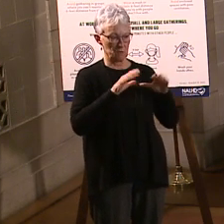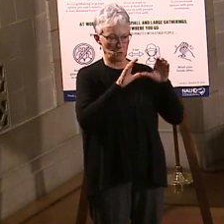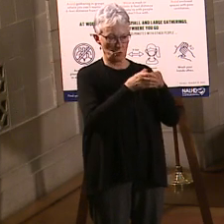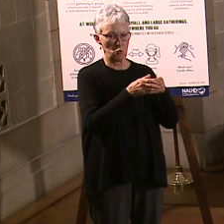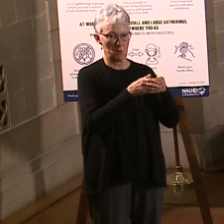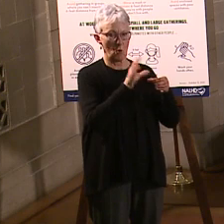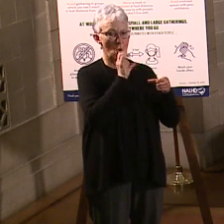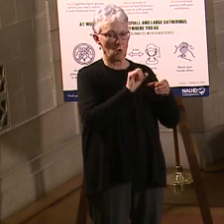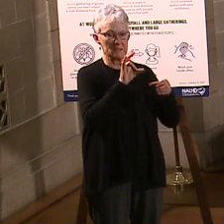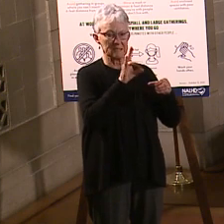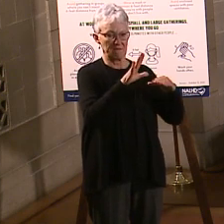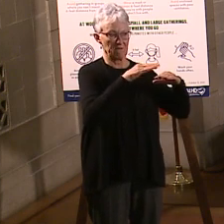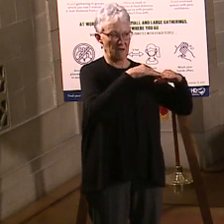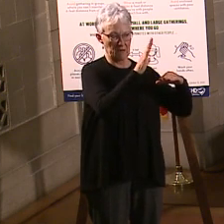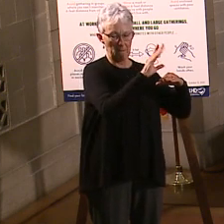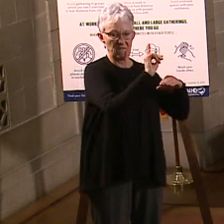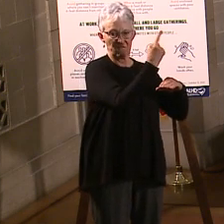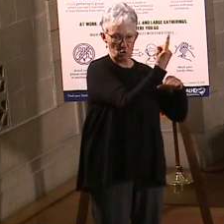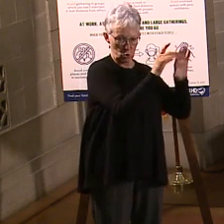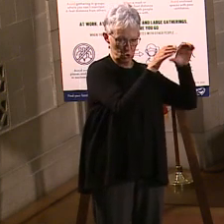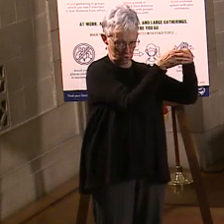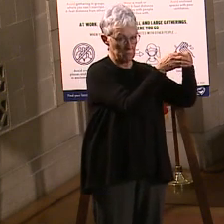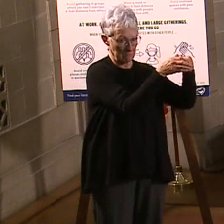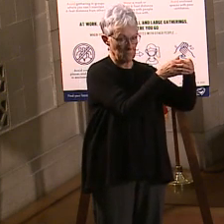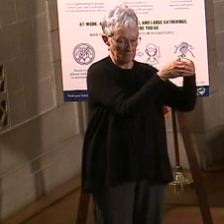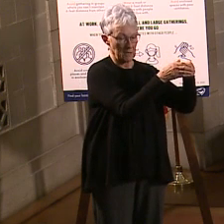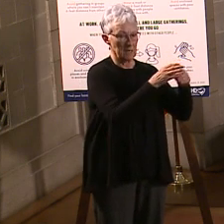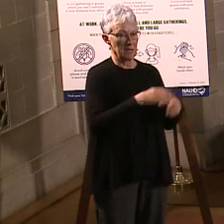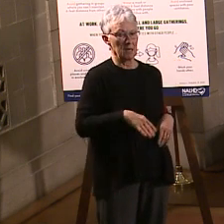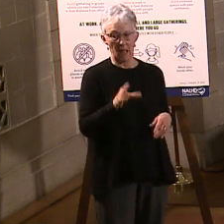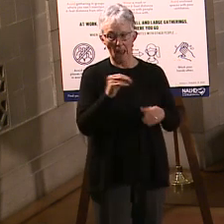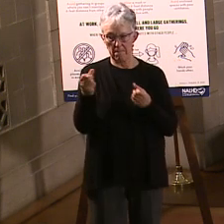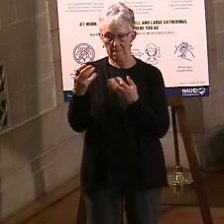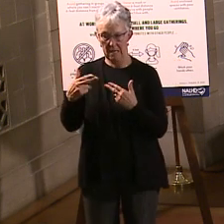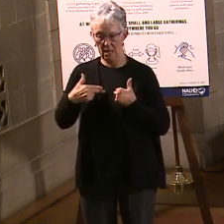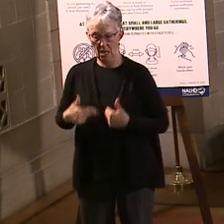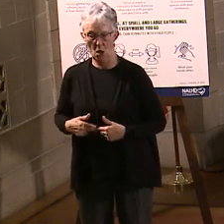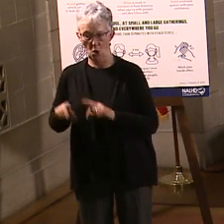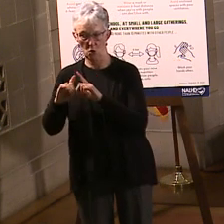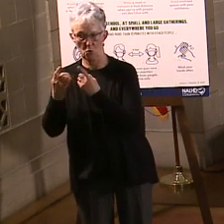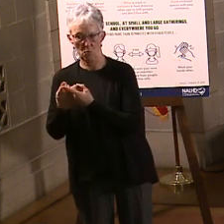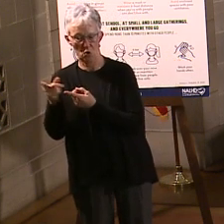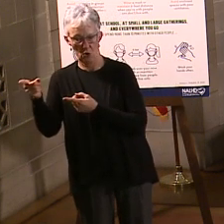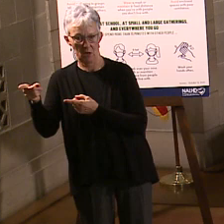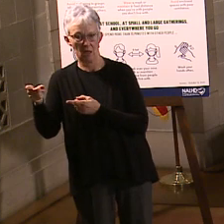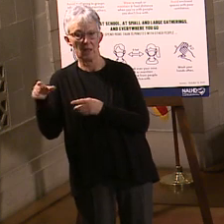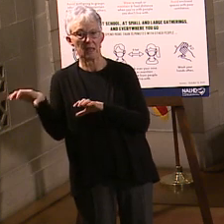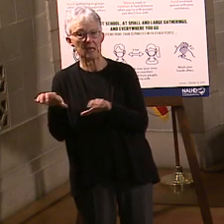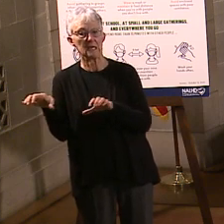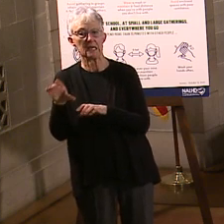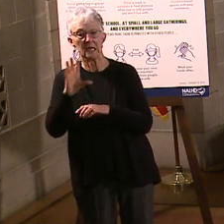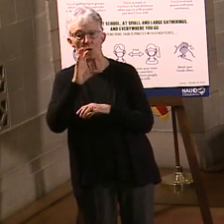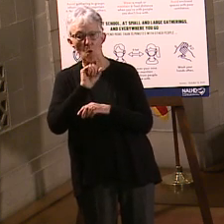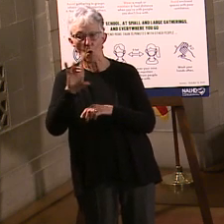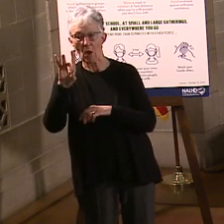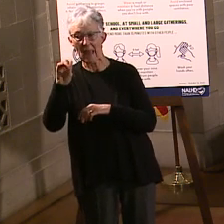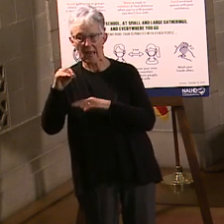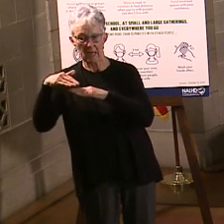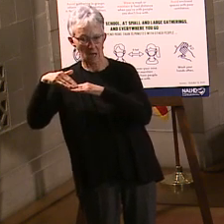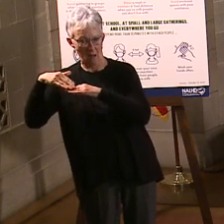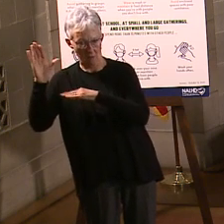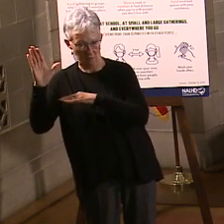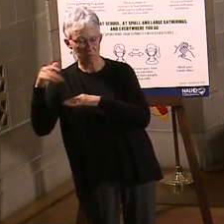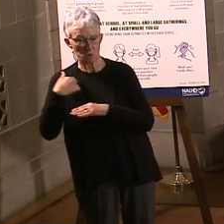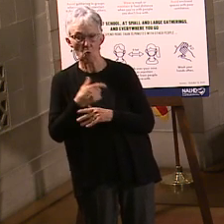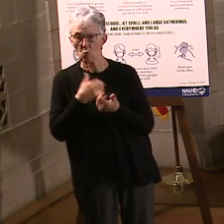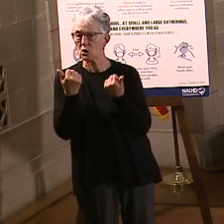consideration those older populations. And then, many of the health departments, as you saw, Douglas County did 80 and older, is their priority. So, we are trying to